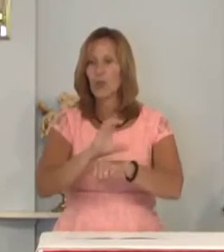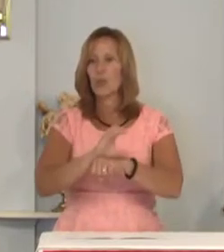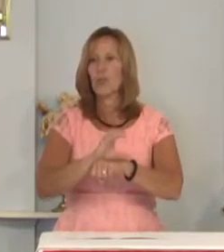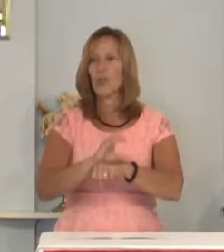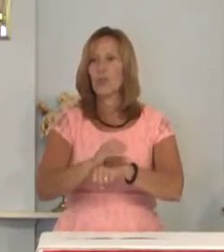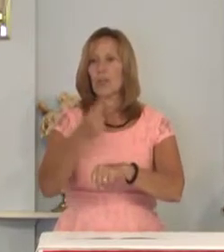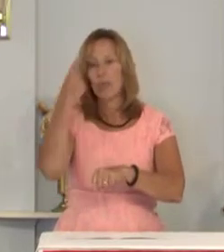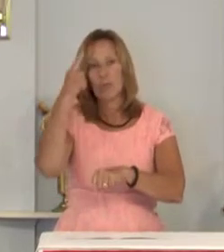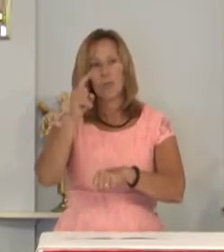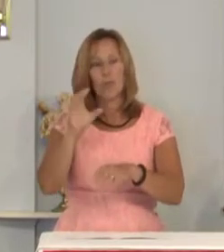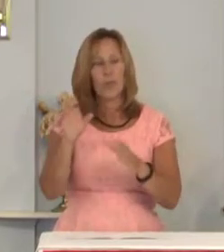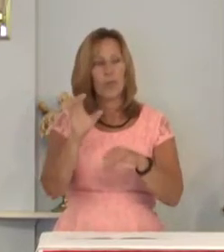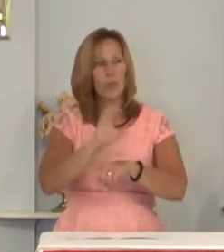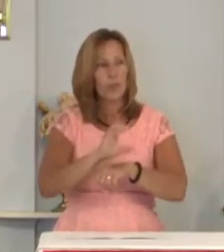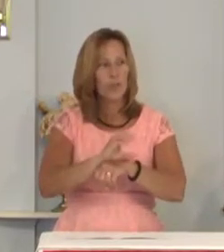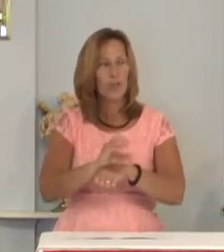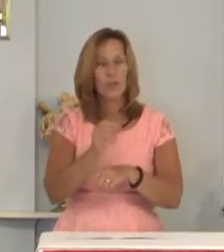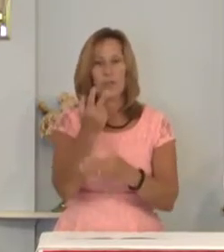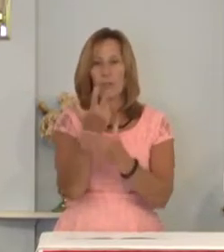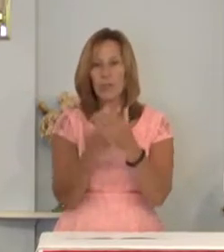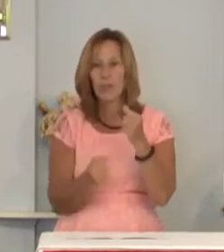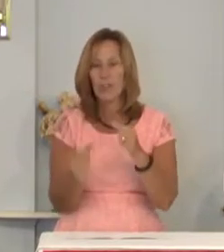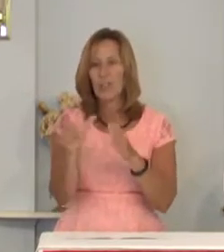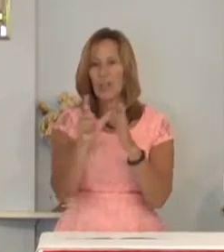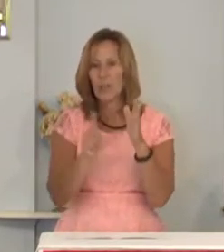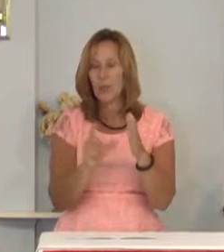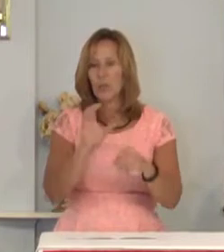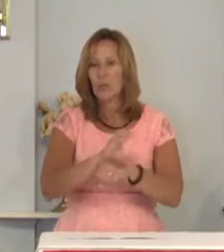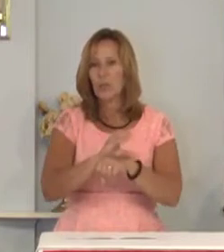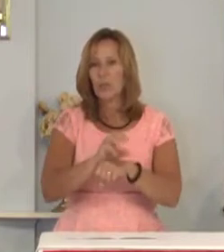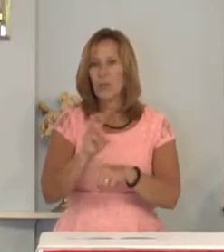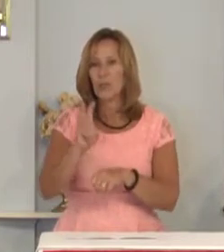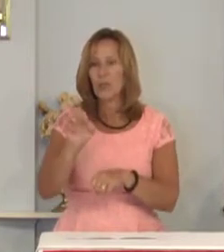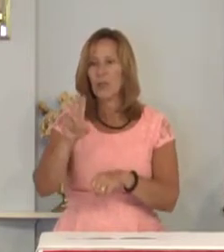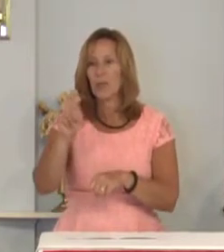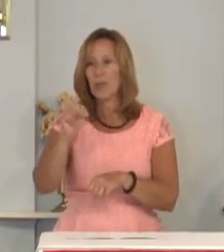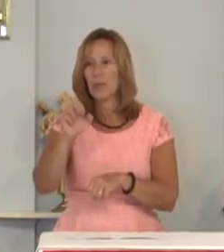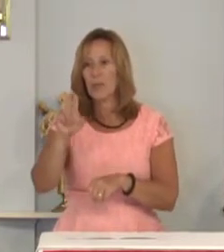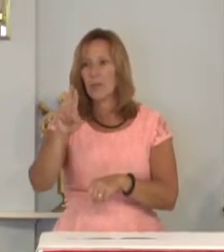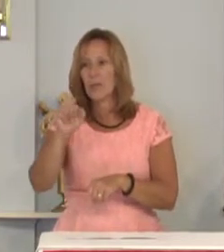and for the congregation of Trinity Lutheran Church in Wernersville